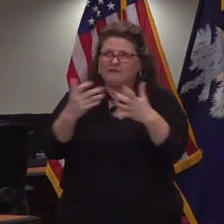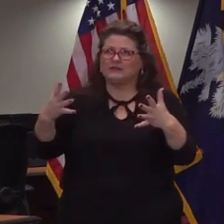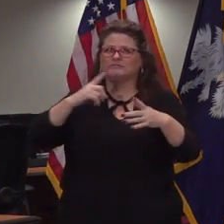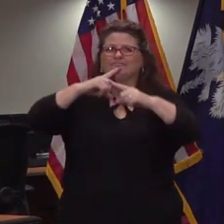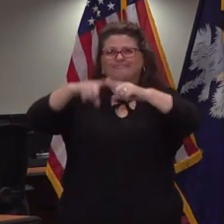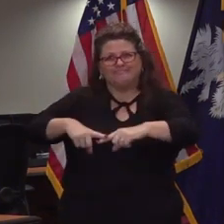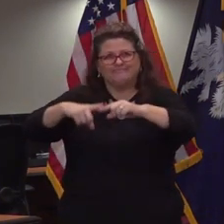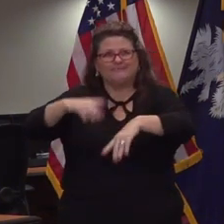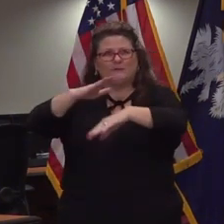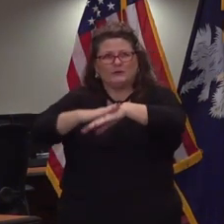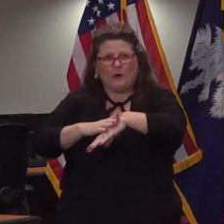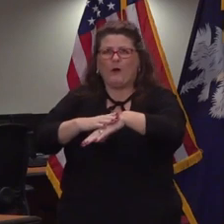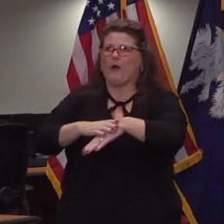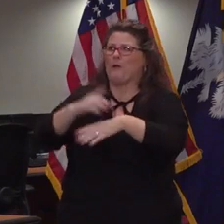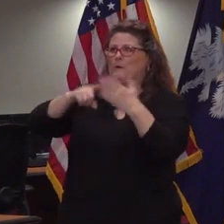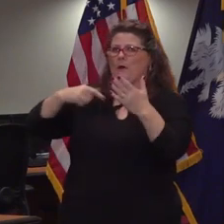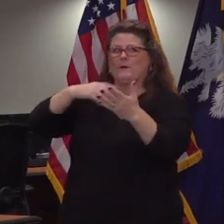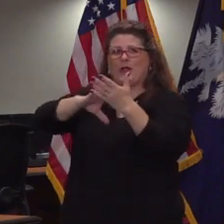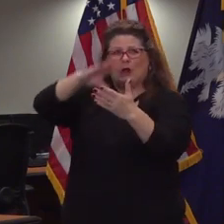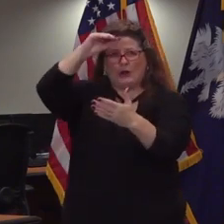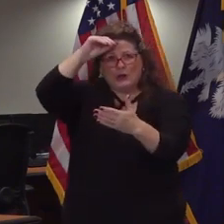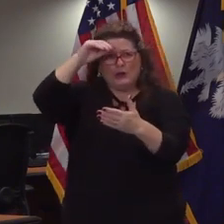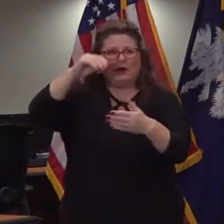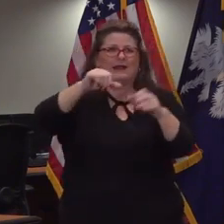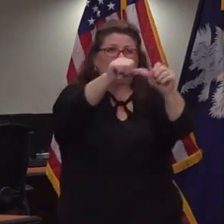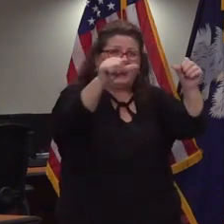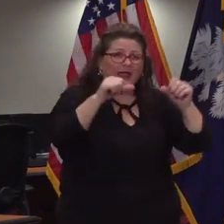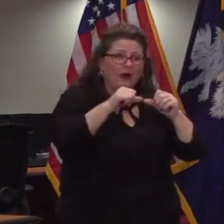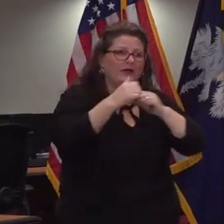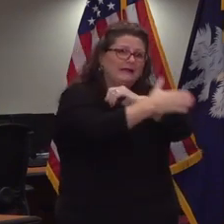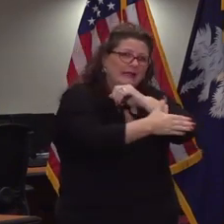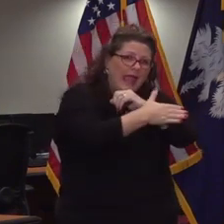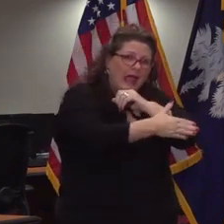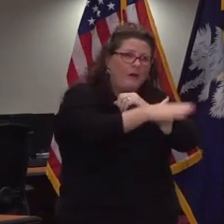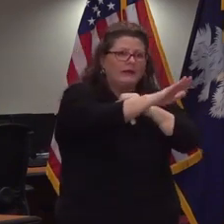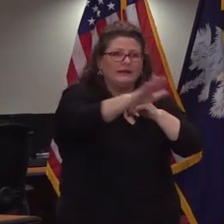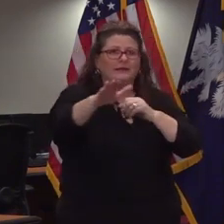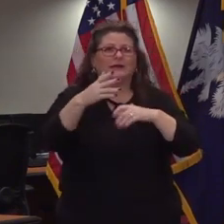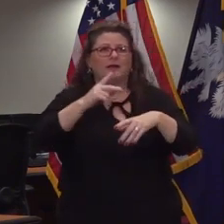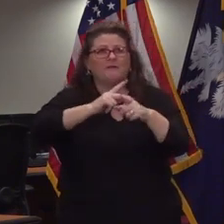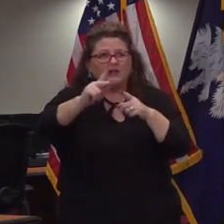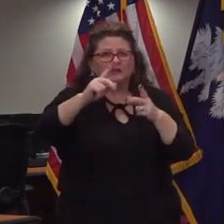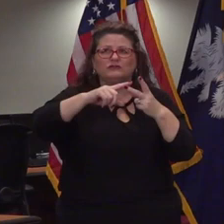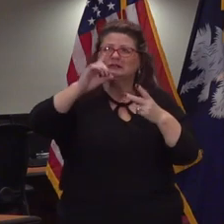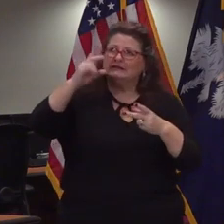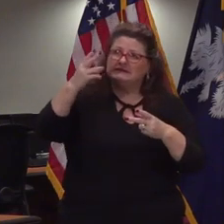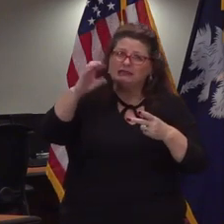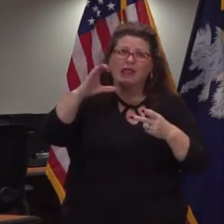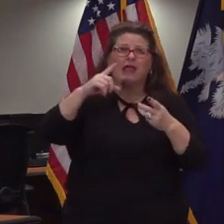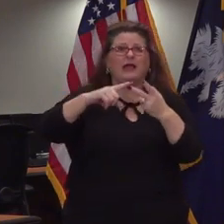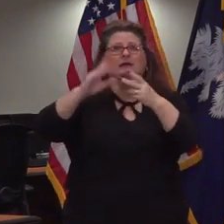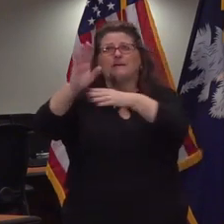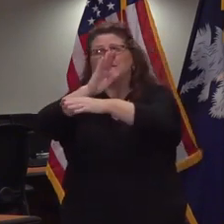information analysis of the people in the area the professionals that would include of course dhec in the terms of